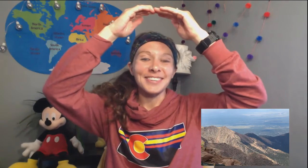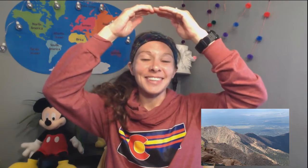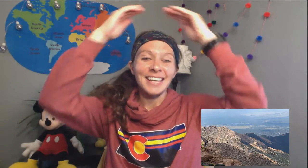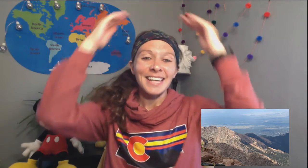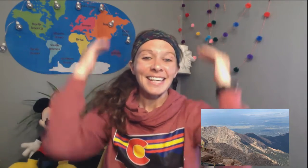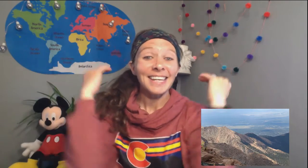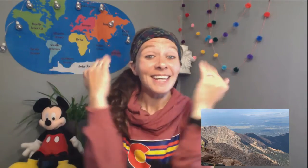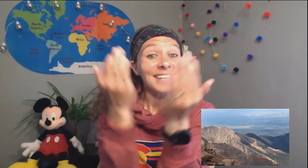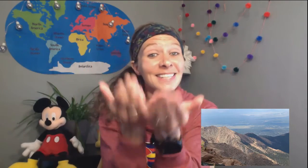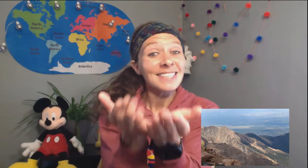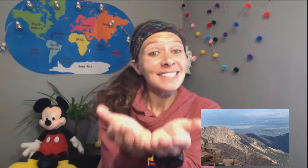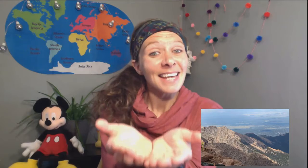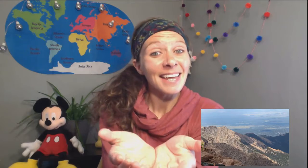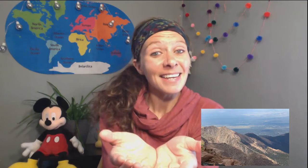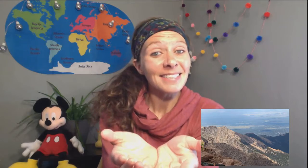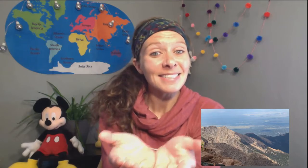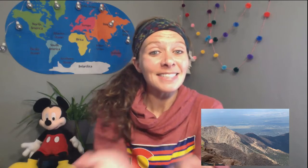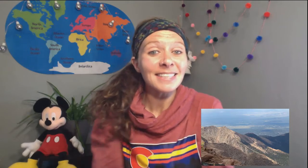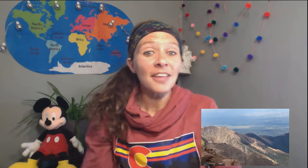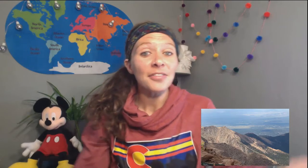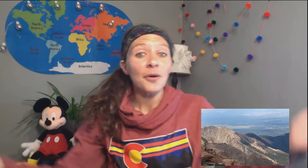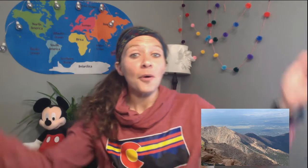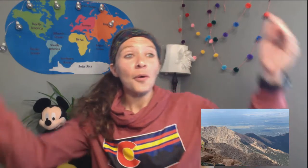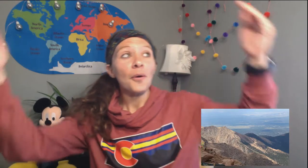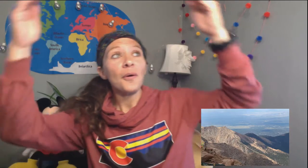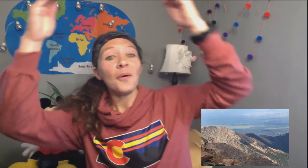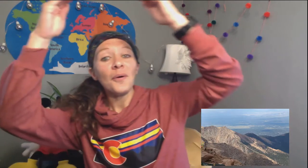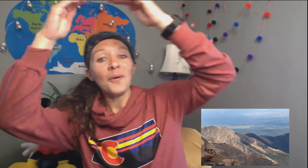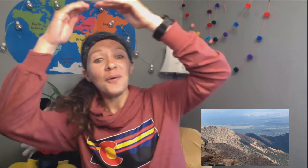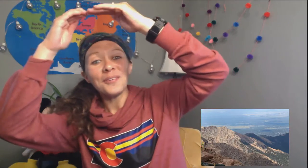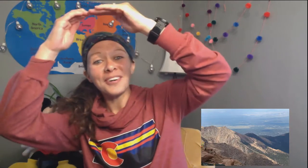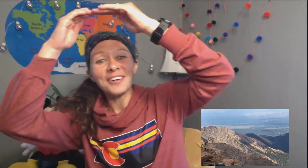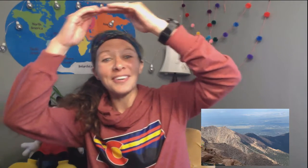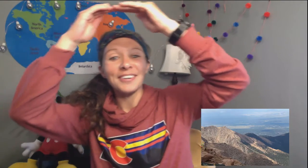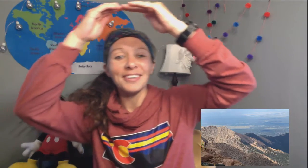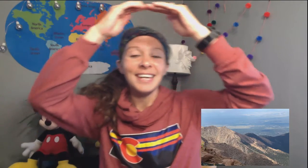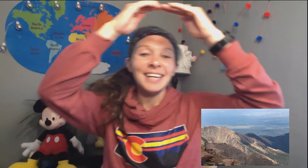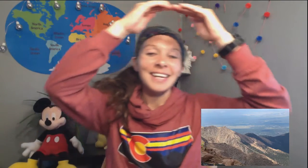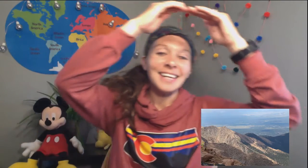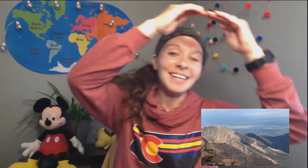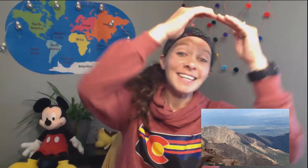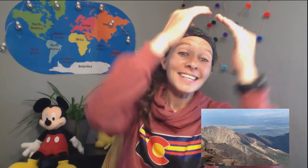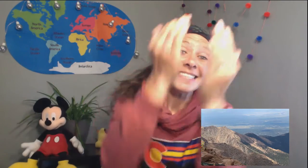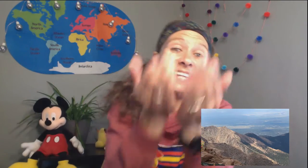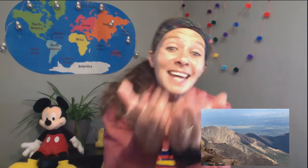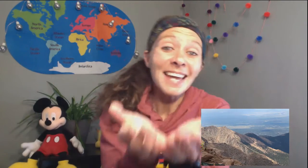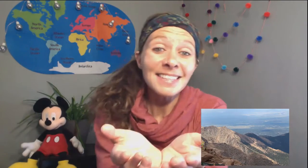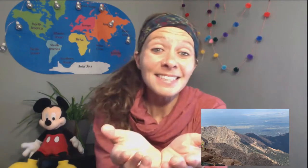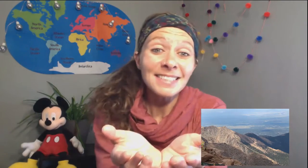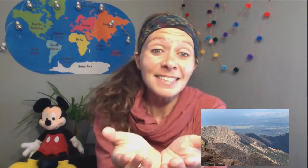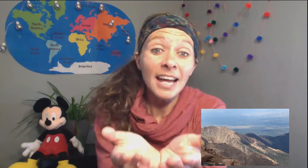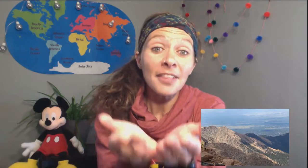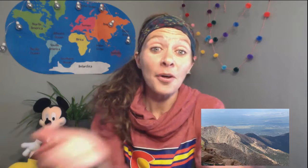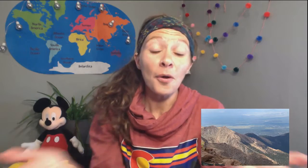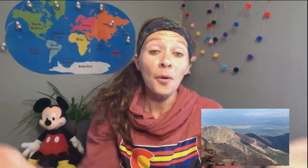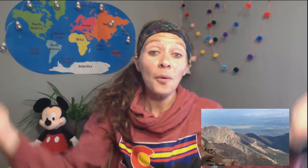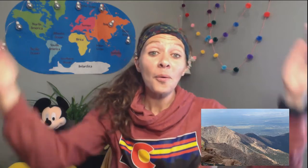in his hands He's got the whole world in his hands. He's got the whole